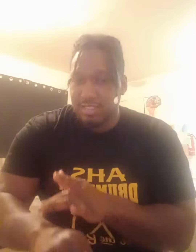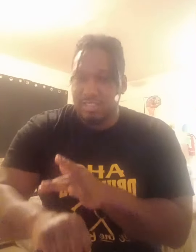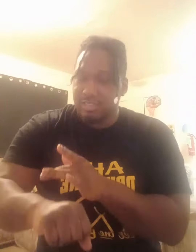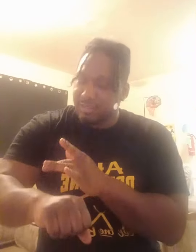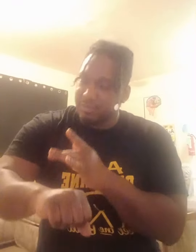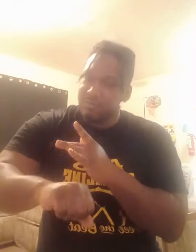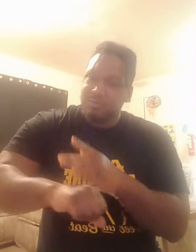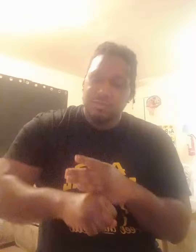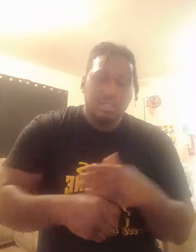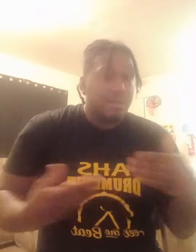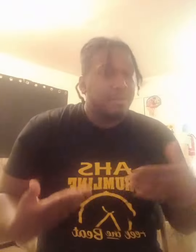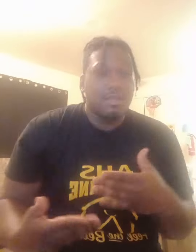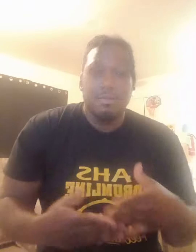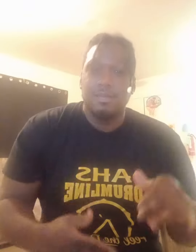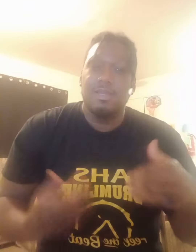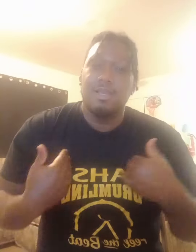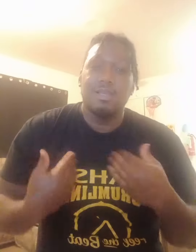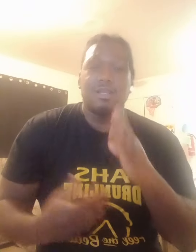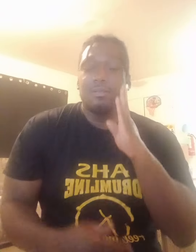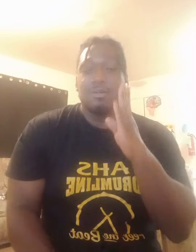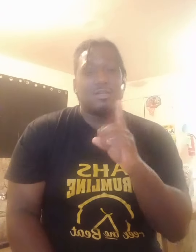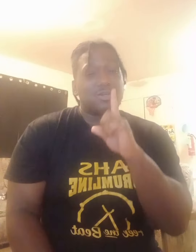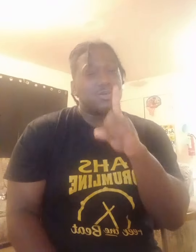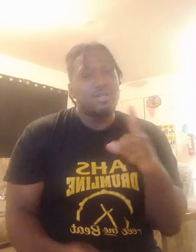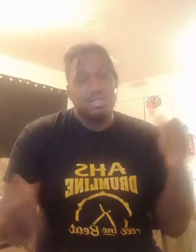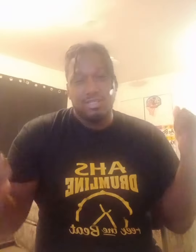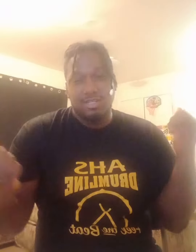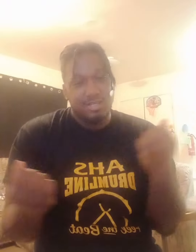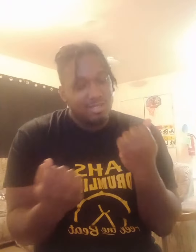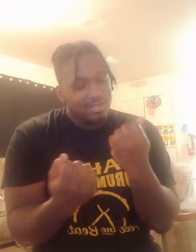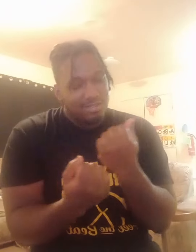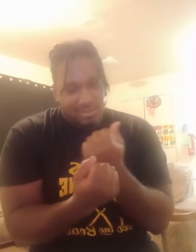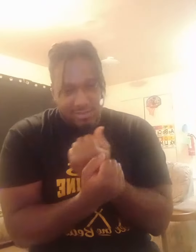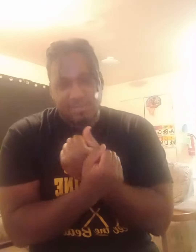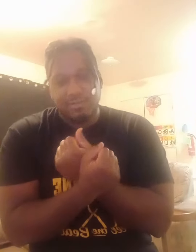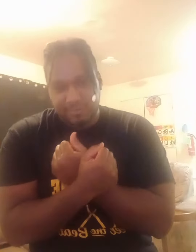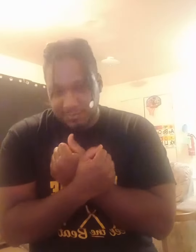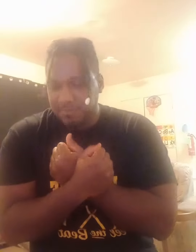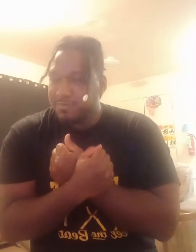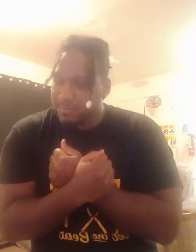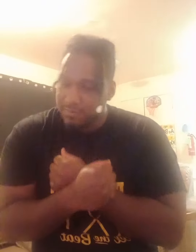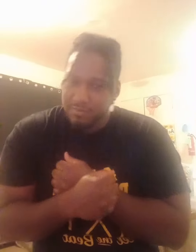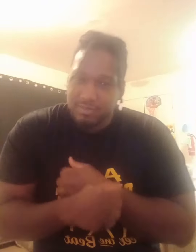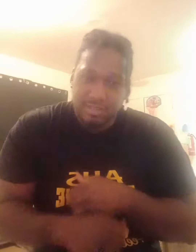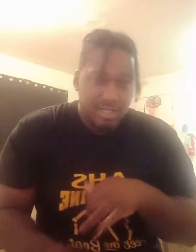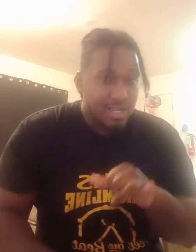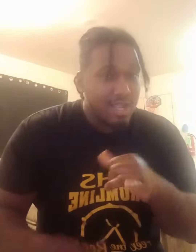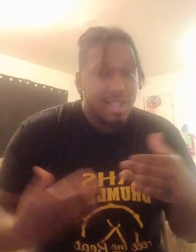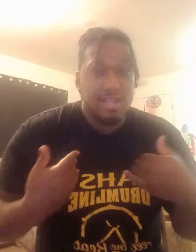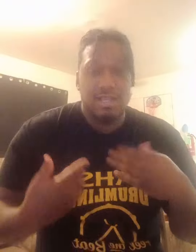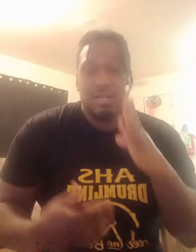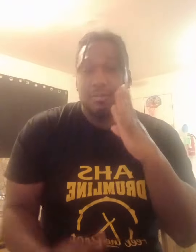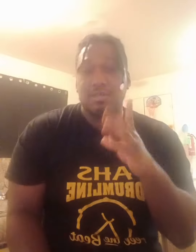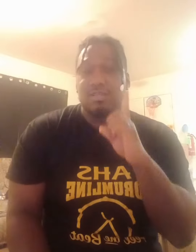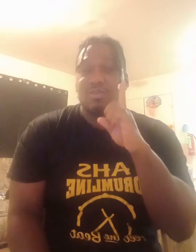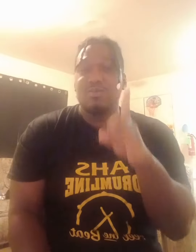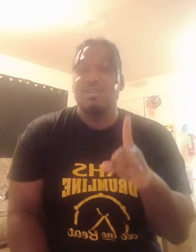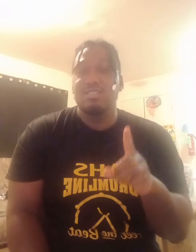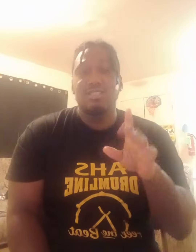I gotta be the one you love, I gotta be the one you